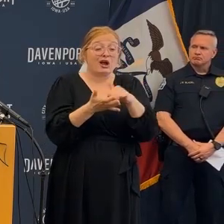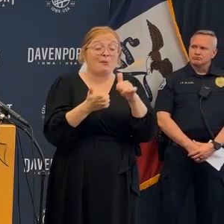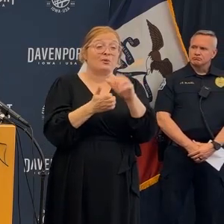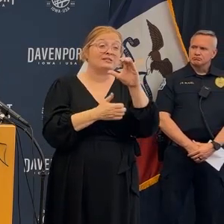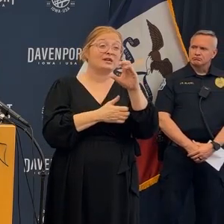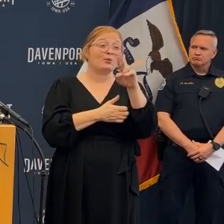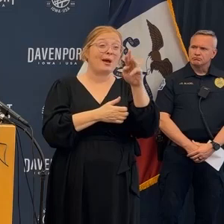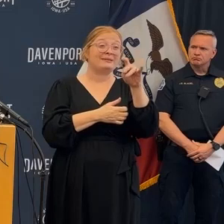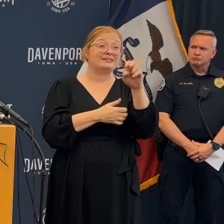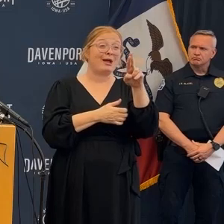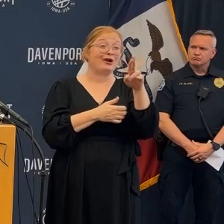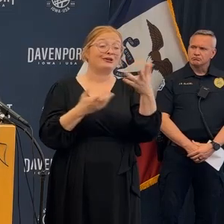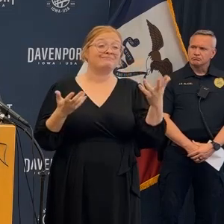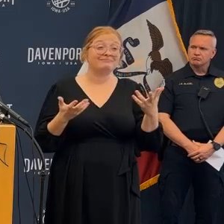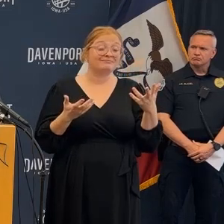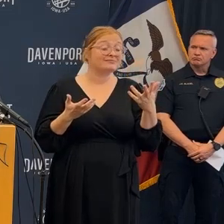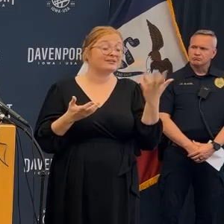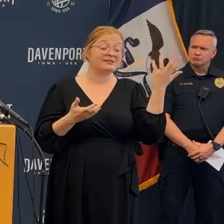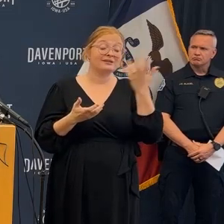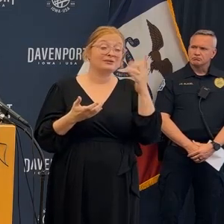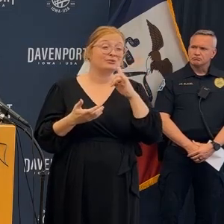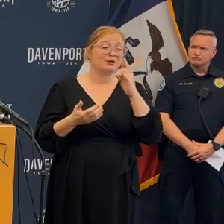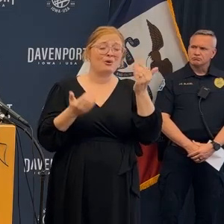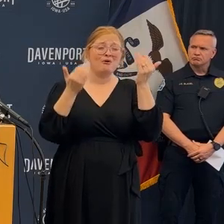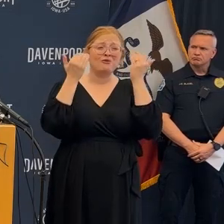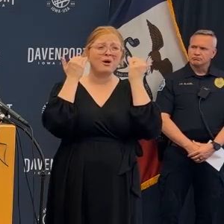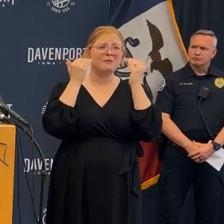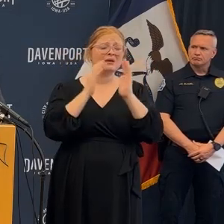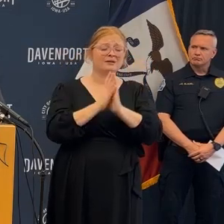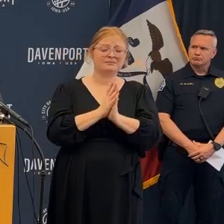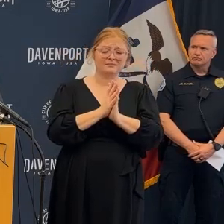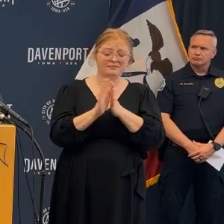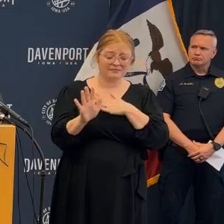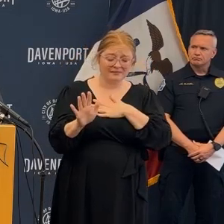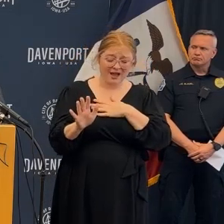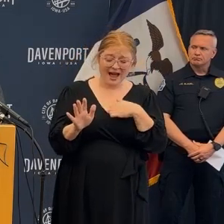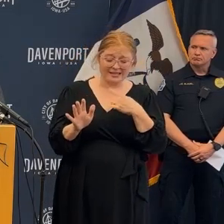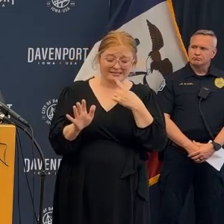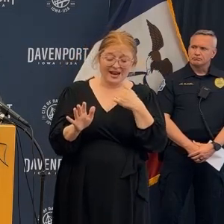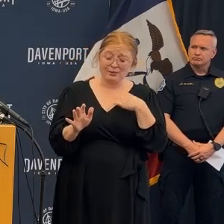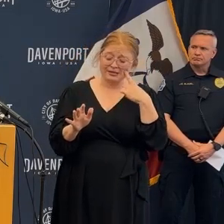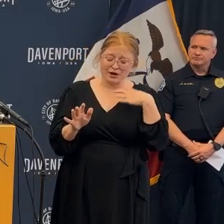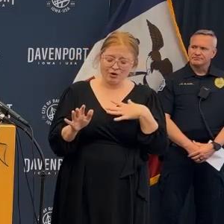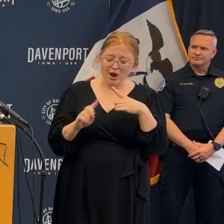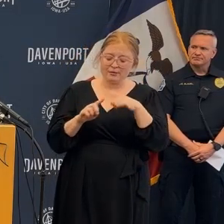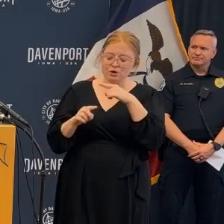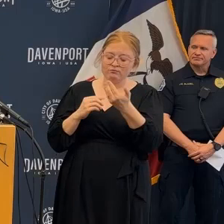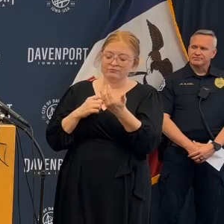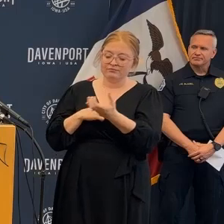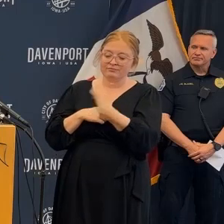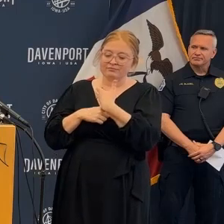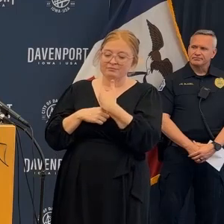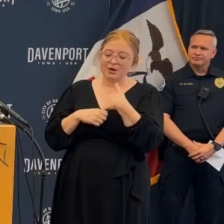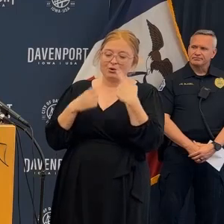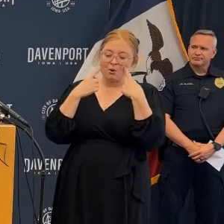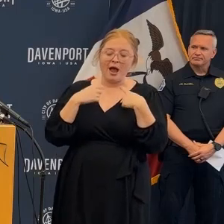my respective mayors in the Quad Cities the mayors across the state just got off the phone with the Cedar Rapids Mayor O'Don